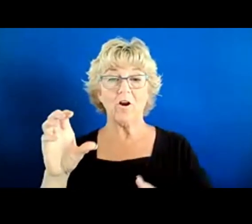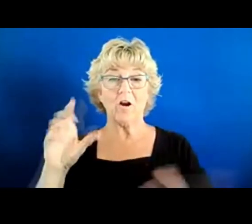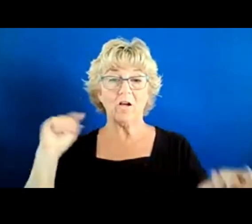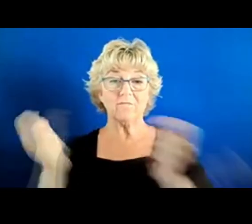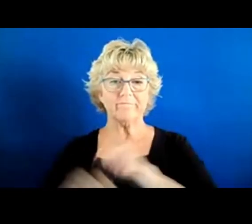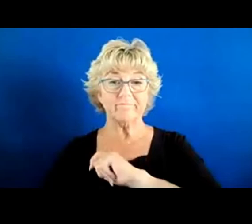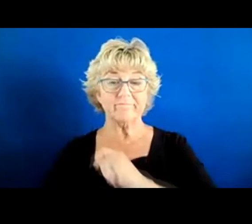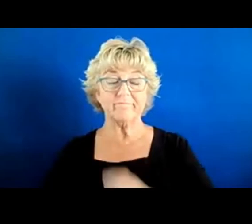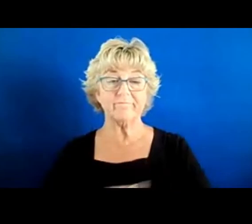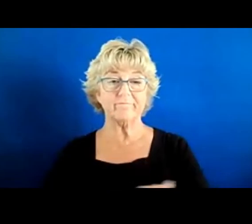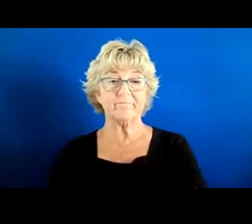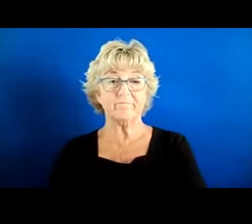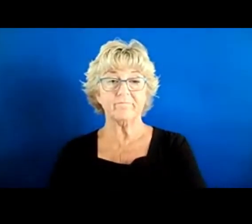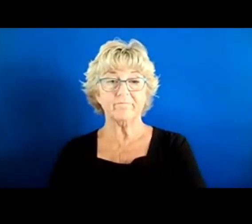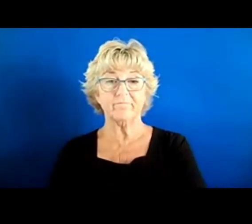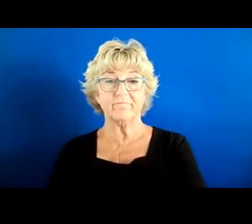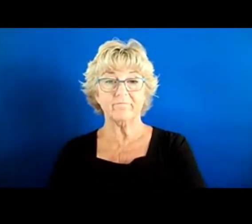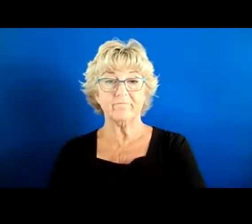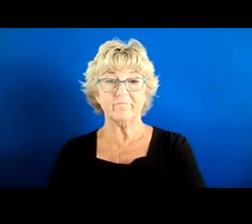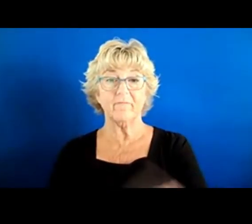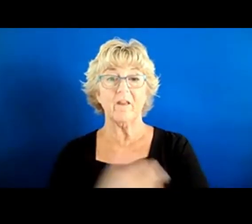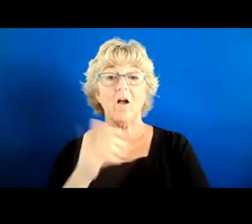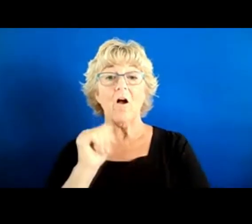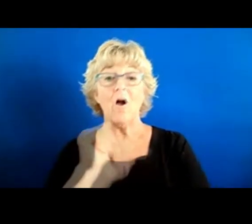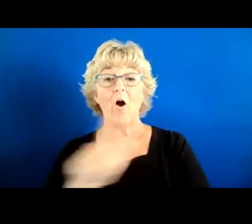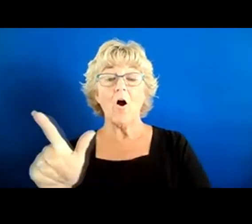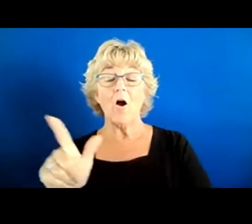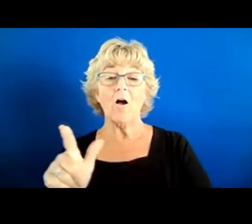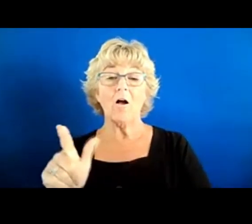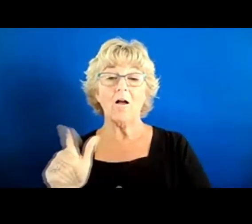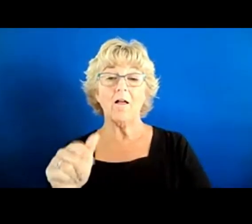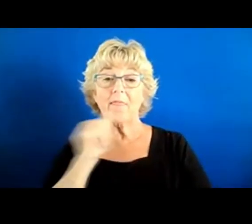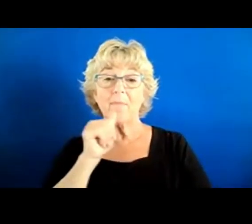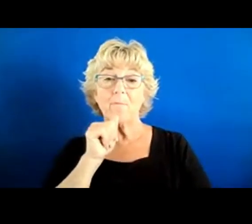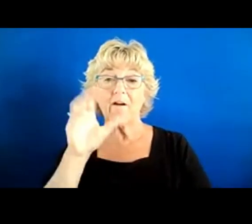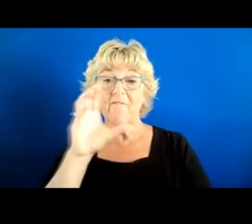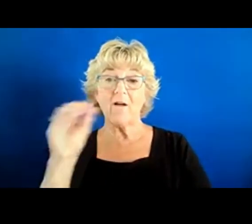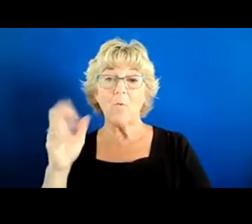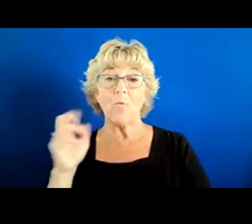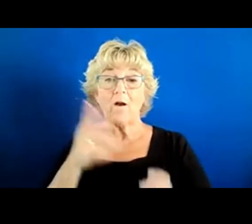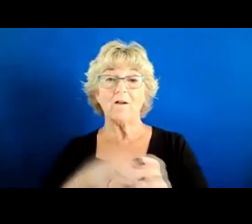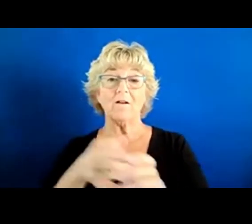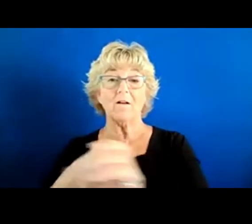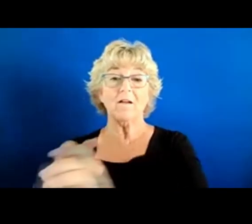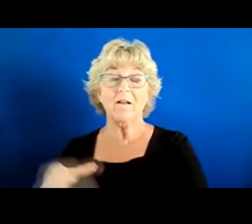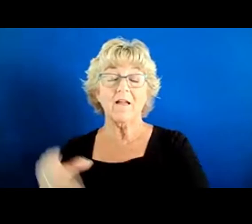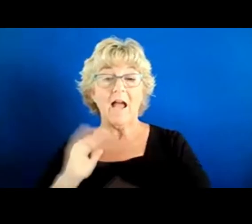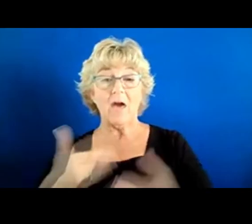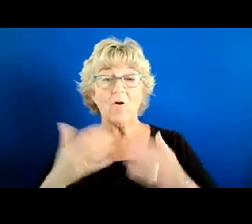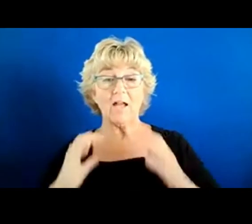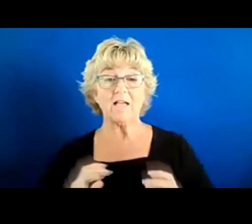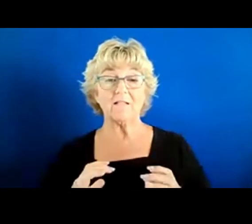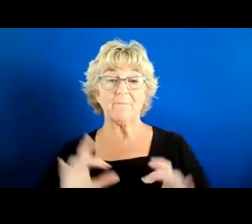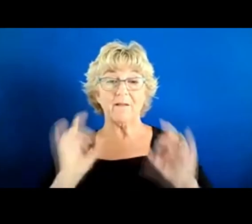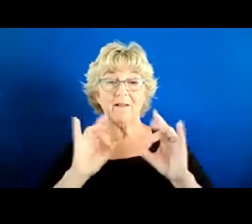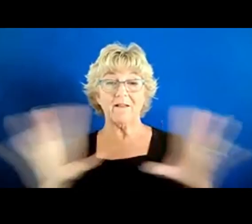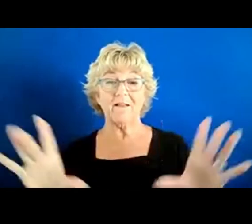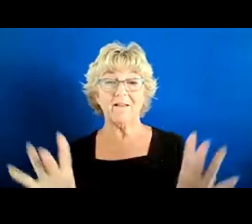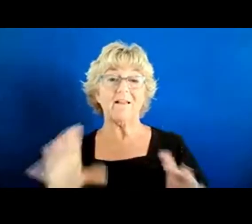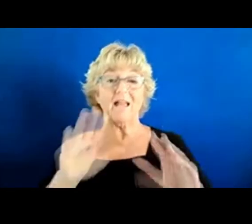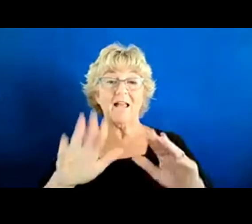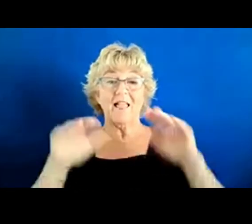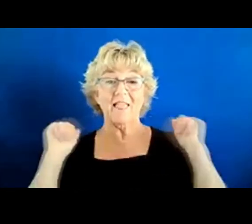and all the private carriers wanted back in and new private carriers were being created. And our customers hated us and all of our customers left.